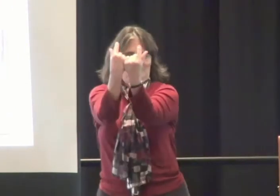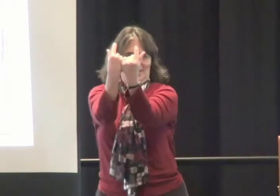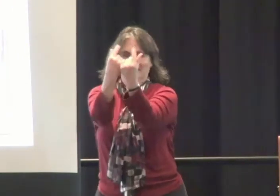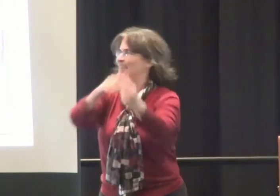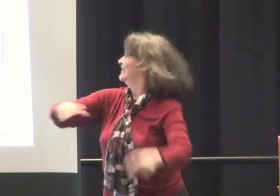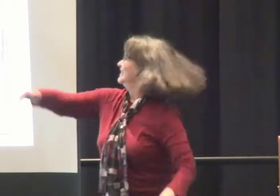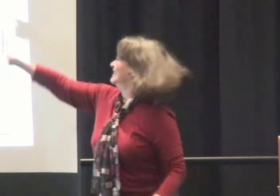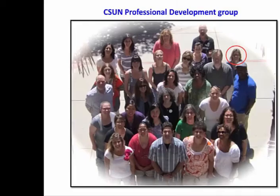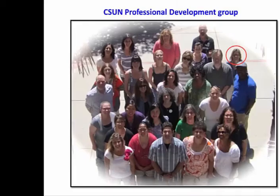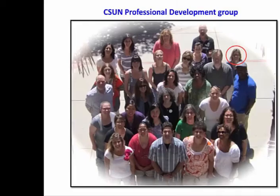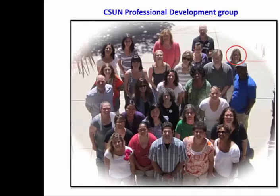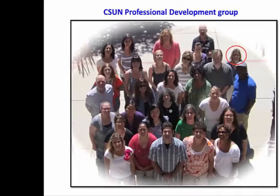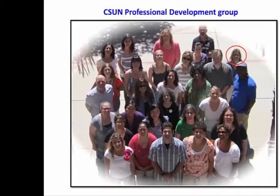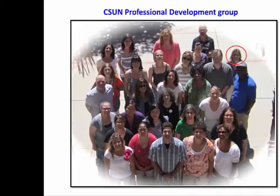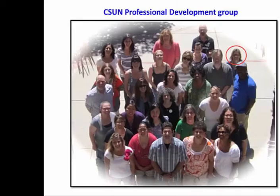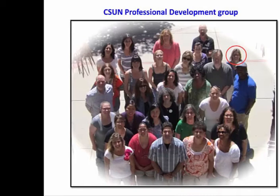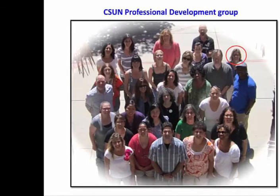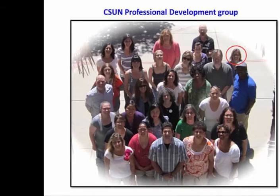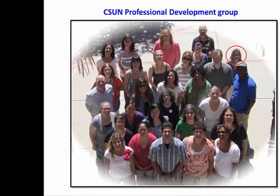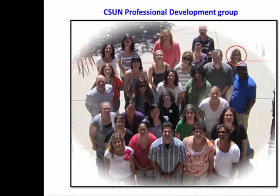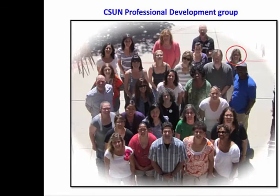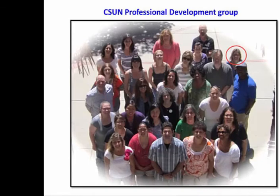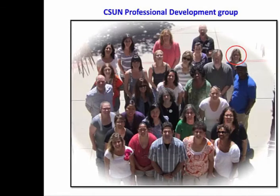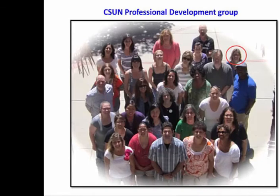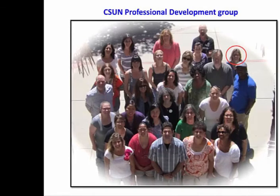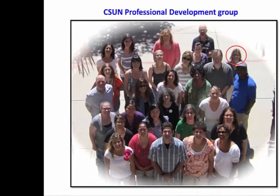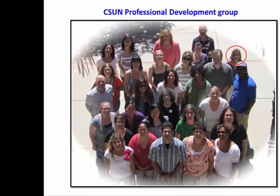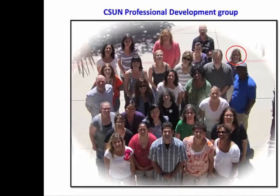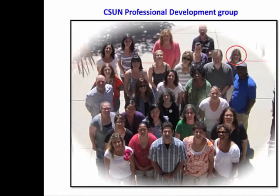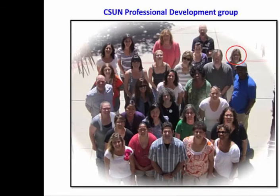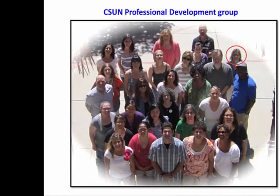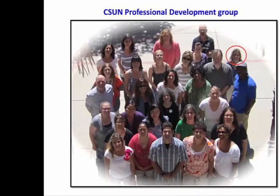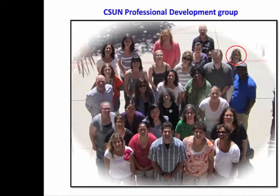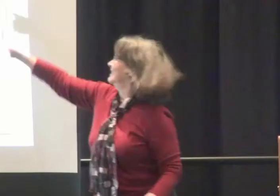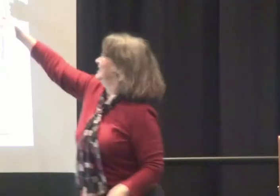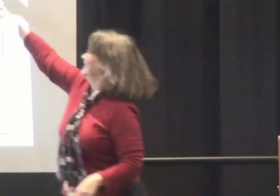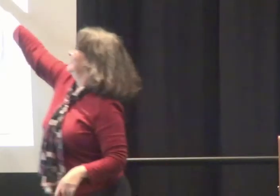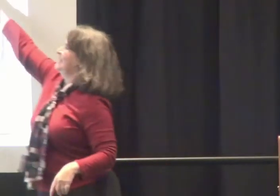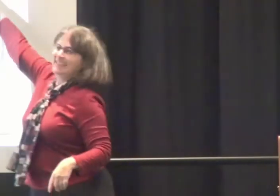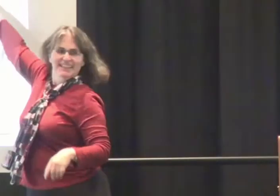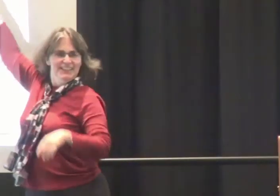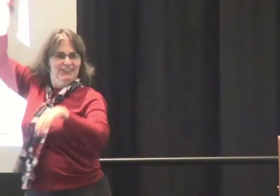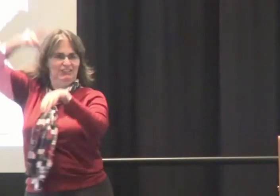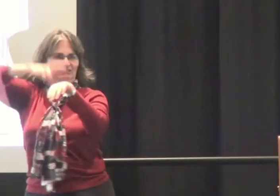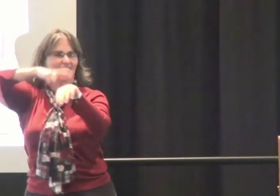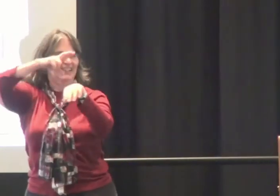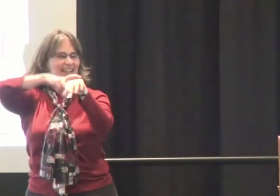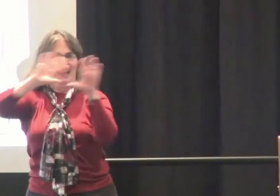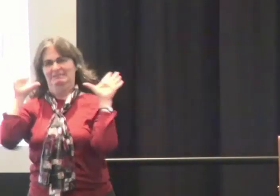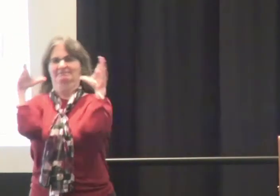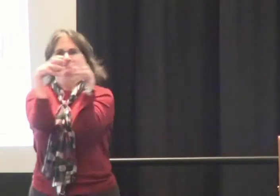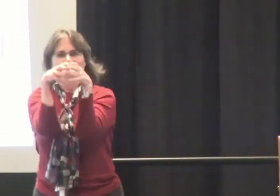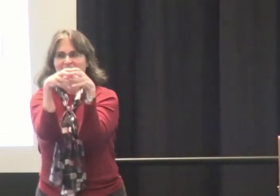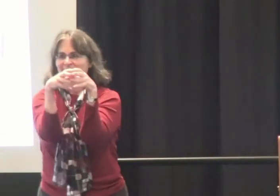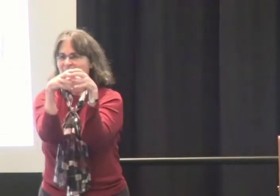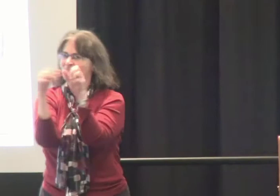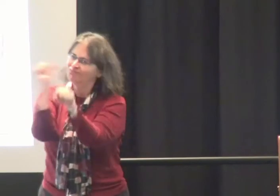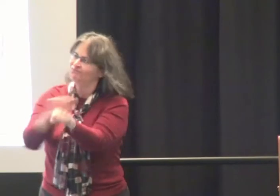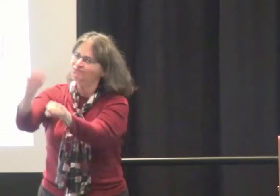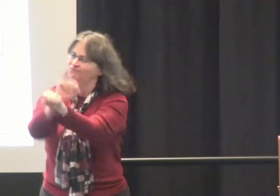So this is the feature group of students who are part of that grant that I just told you